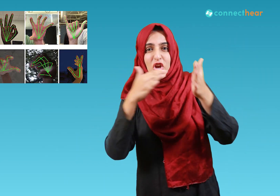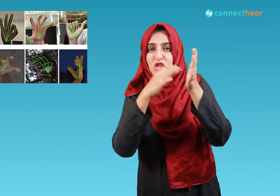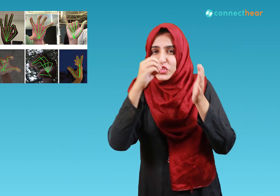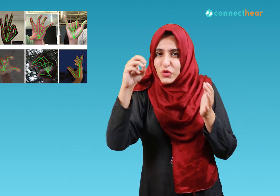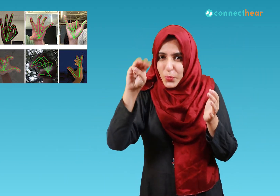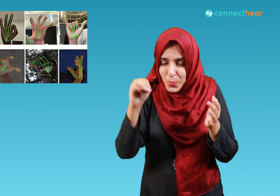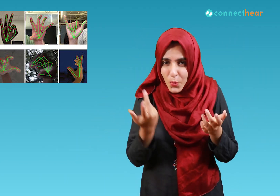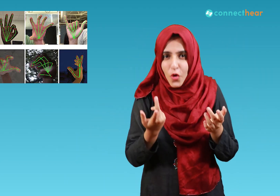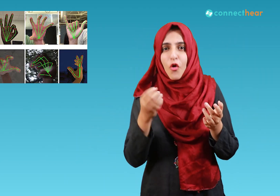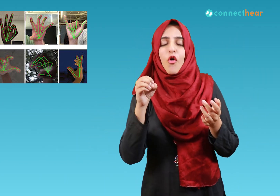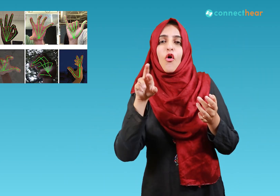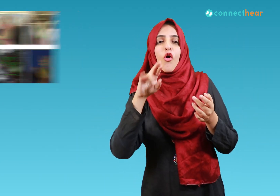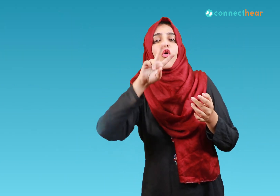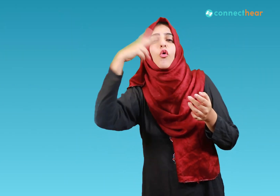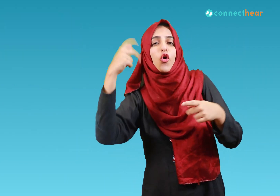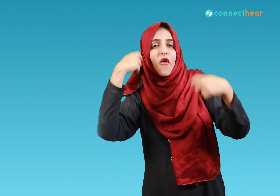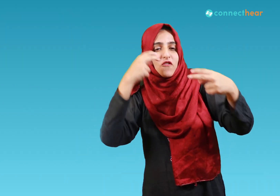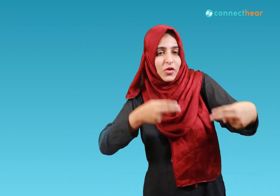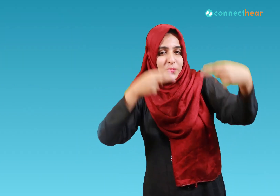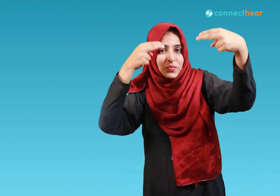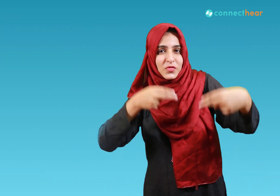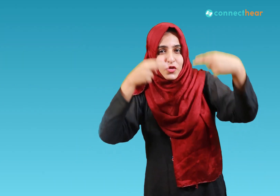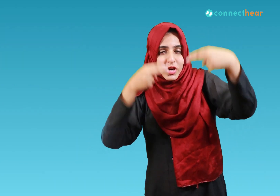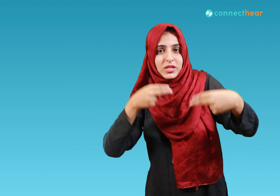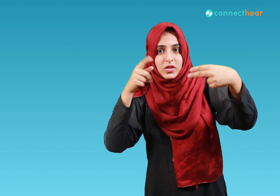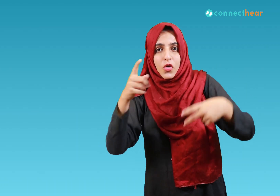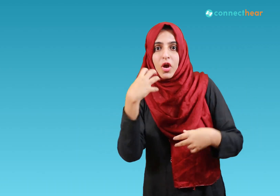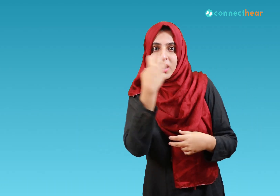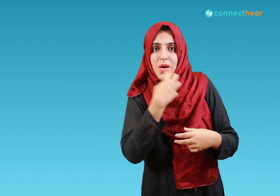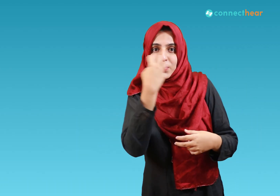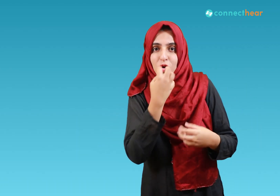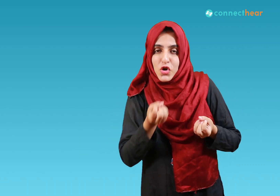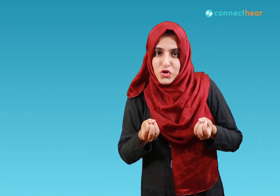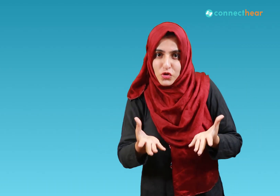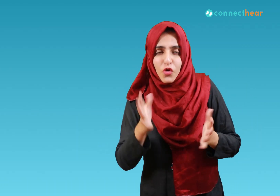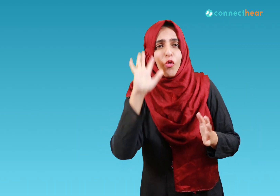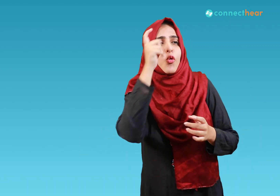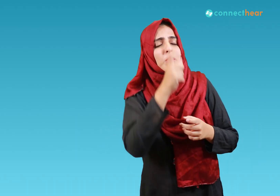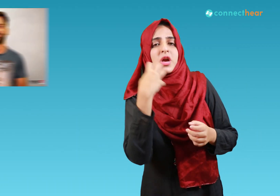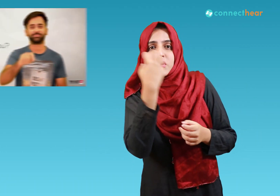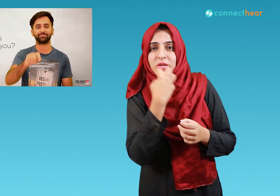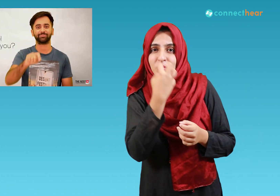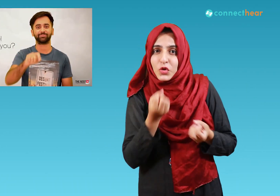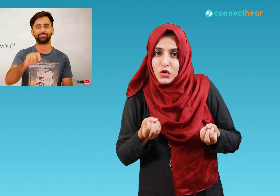or some other video platform whenever they start speaking whenever someone starts speaking they immediately